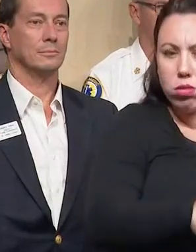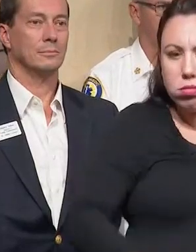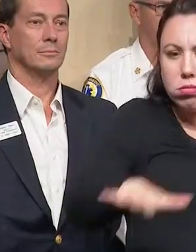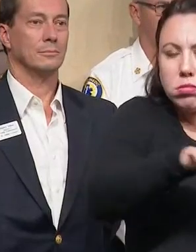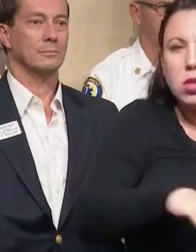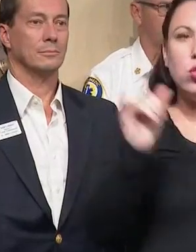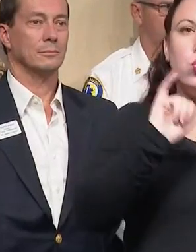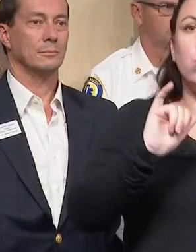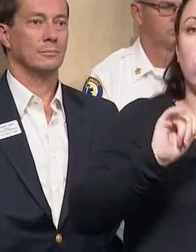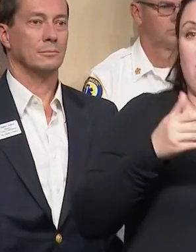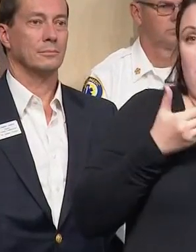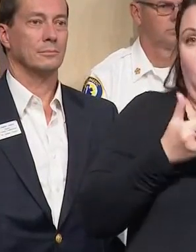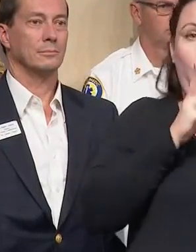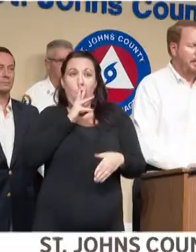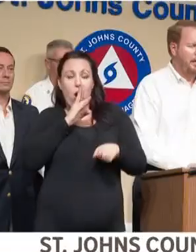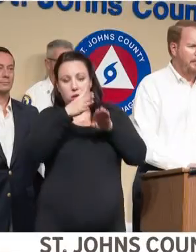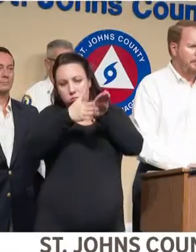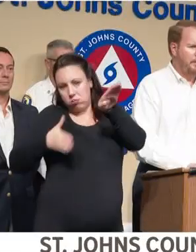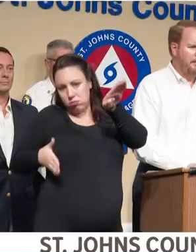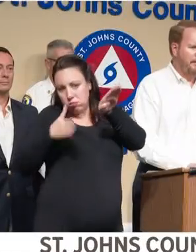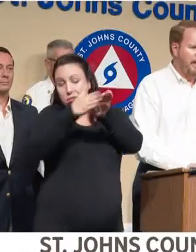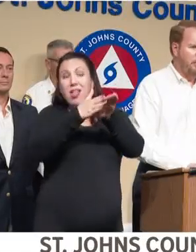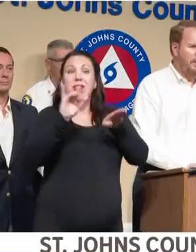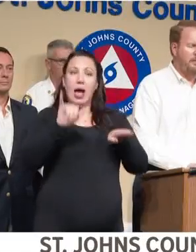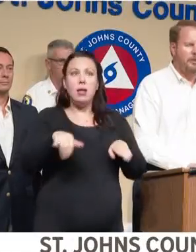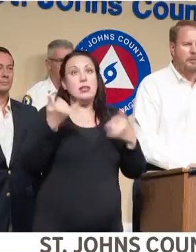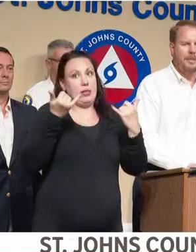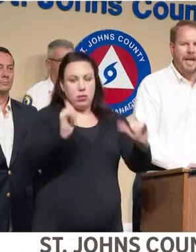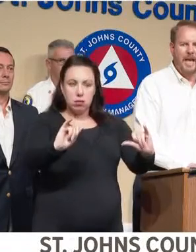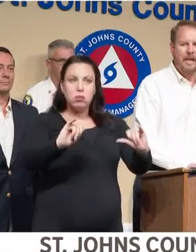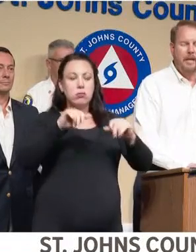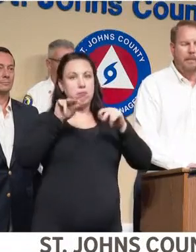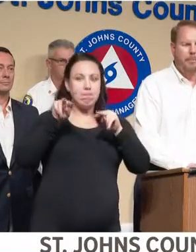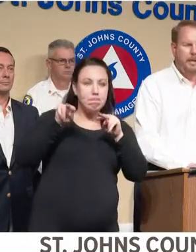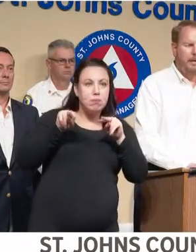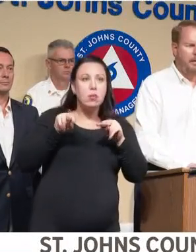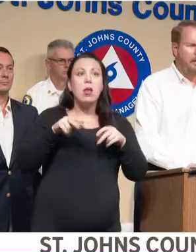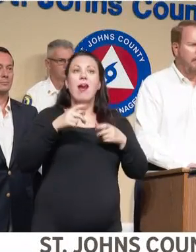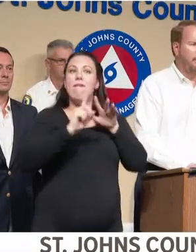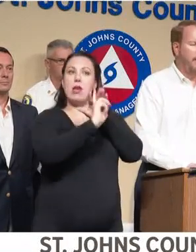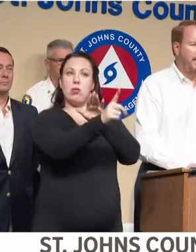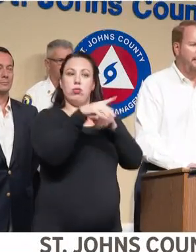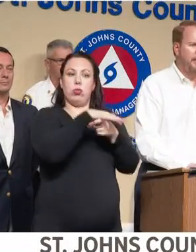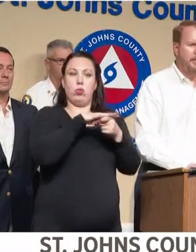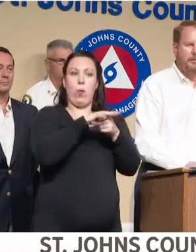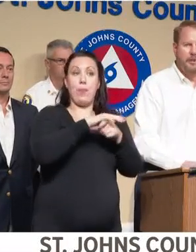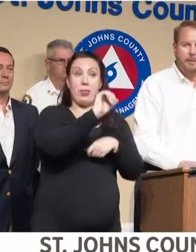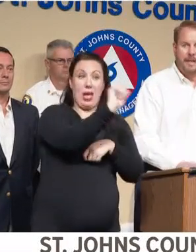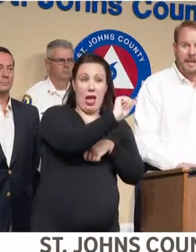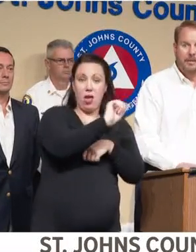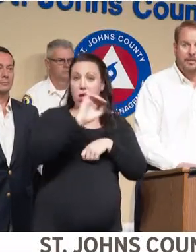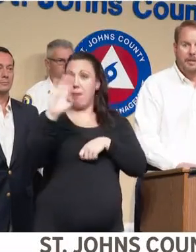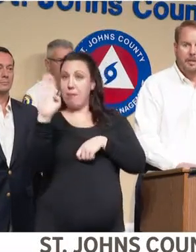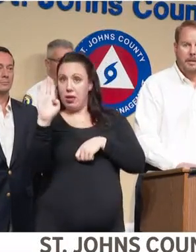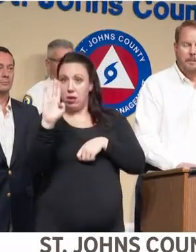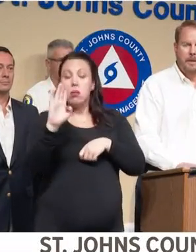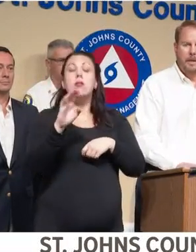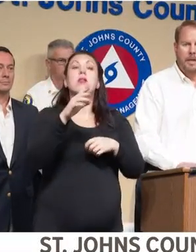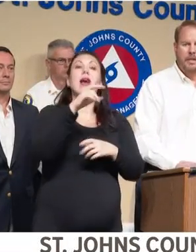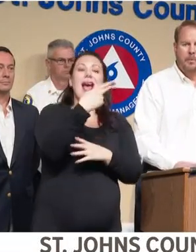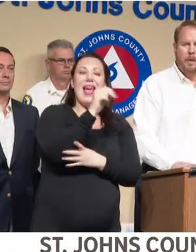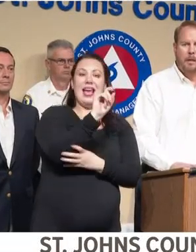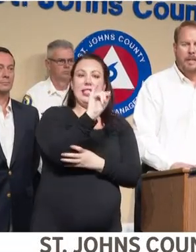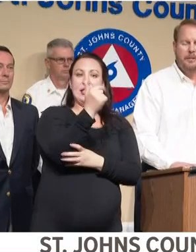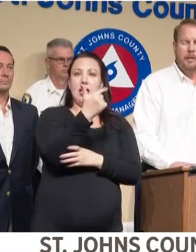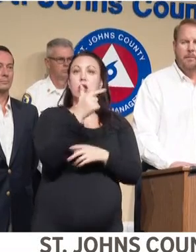That remains in effect. Evacuation zones A and B from Hastings to the Matanzas Inlet